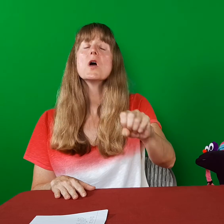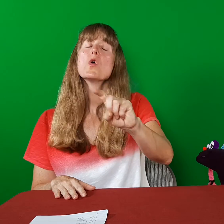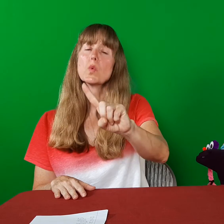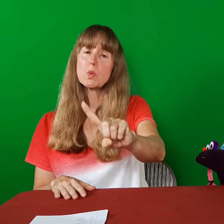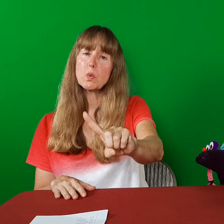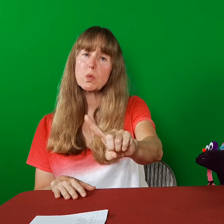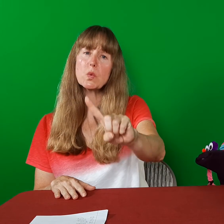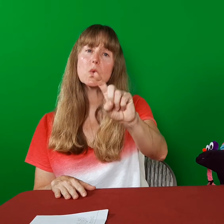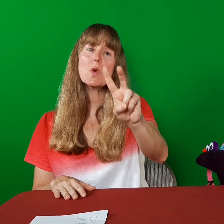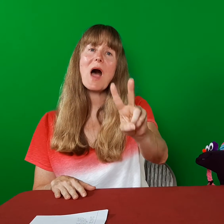Mom.